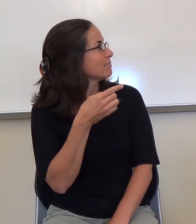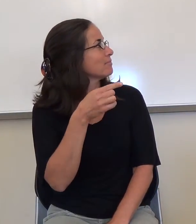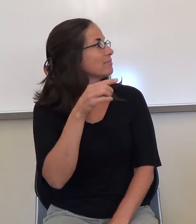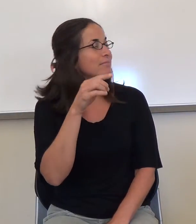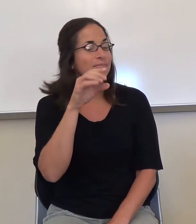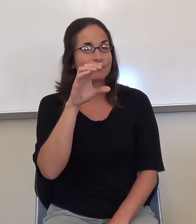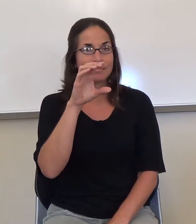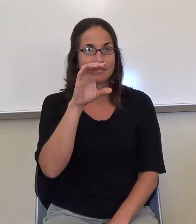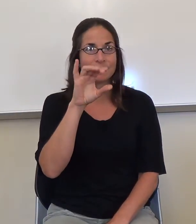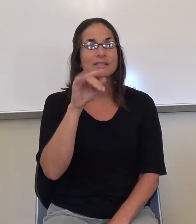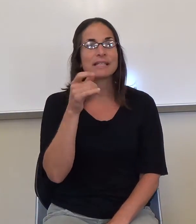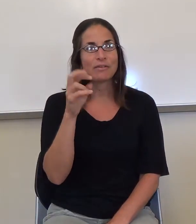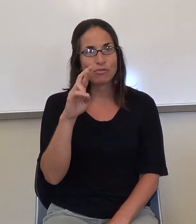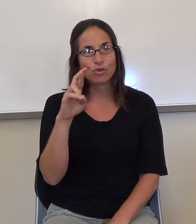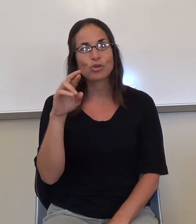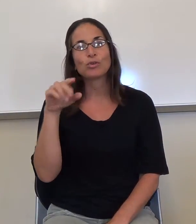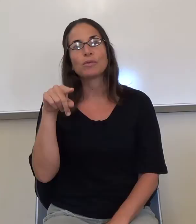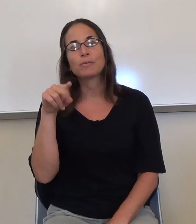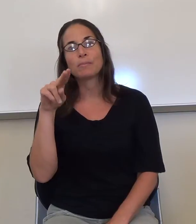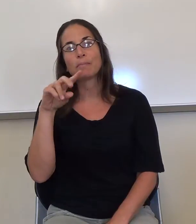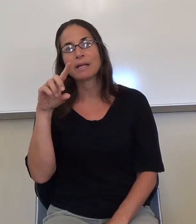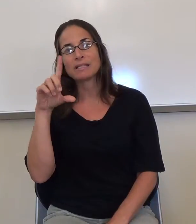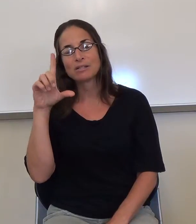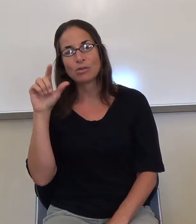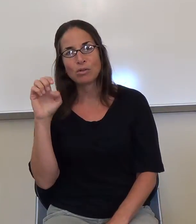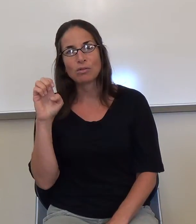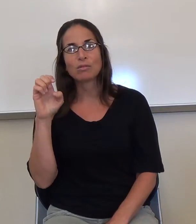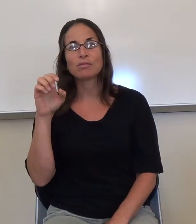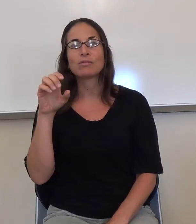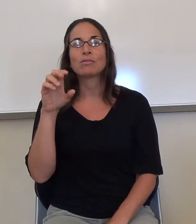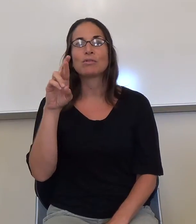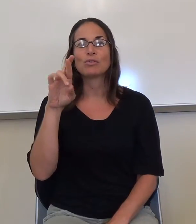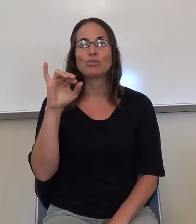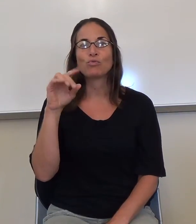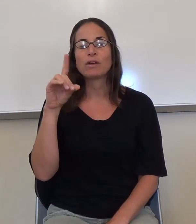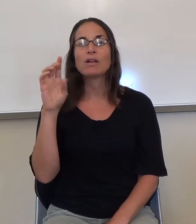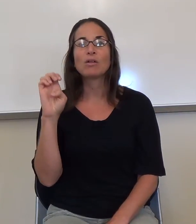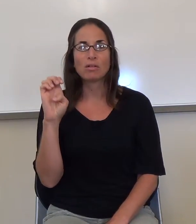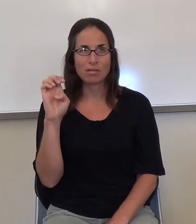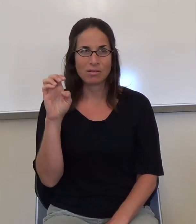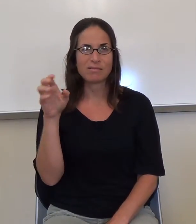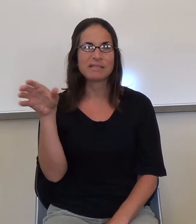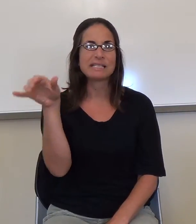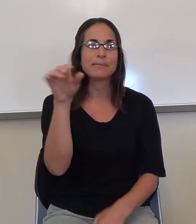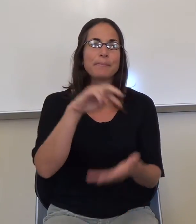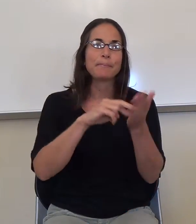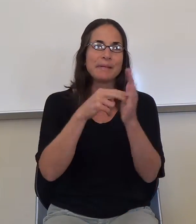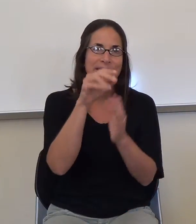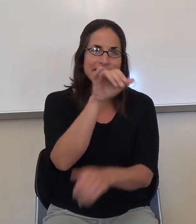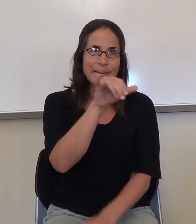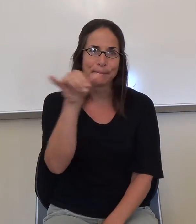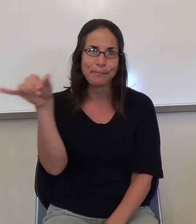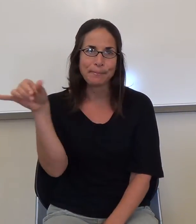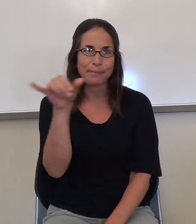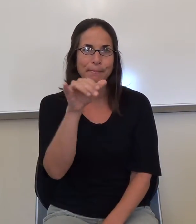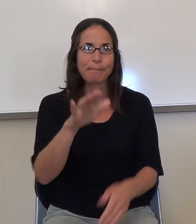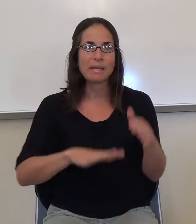riddle. Those are, those are synonyms. have basically the same meanings.